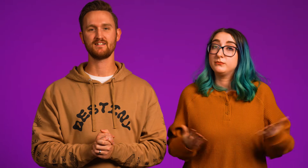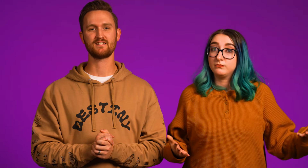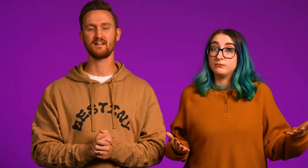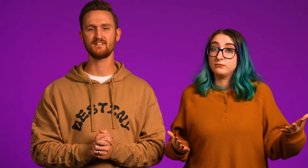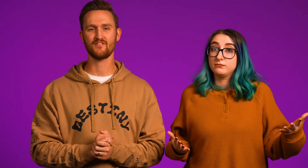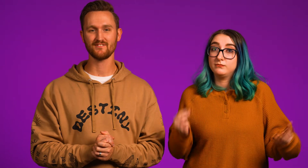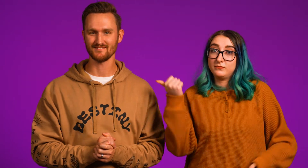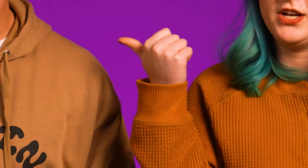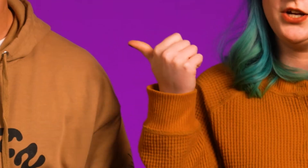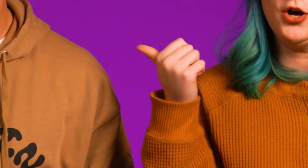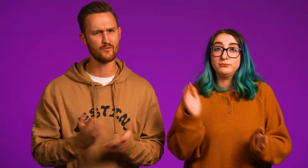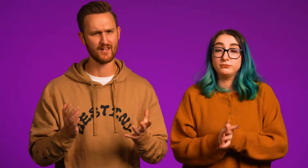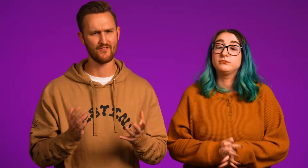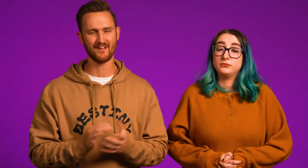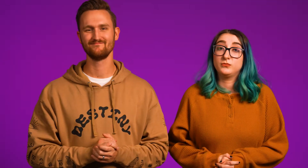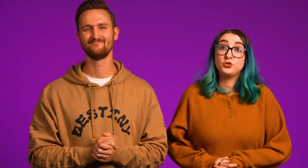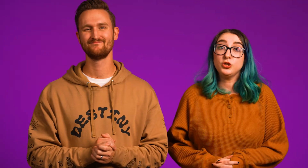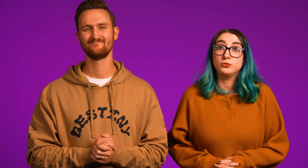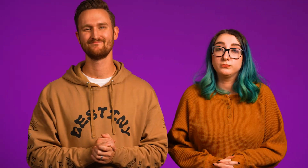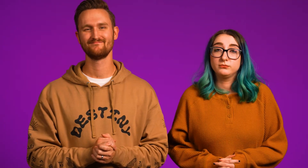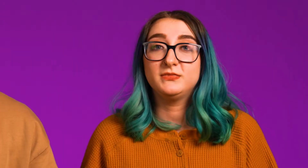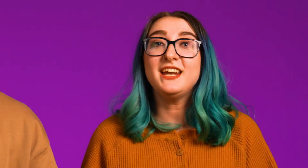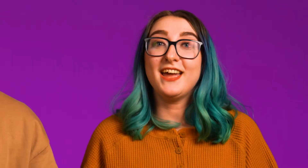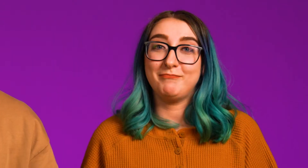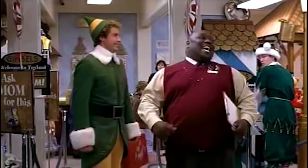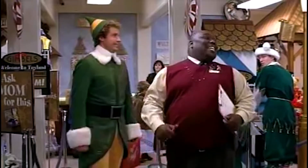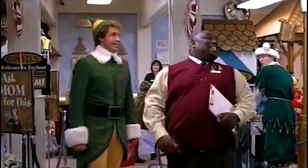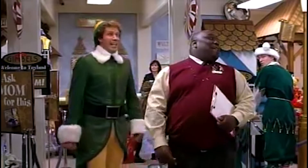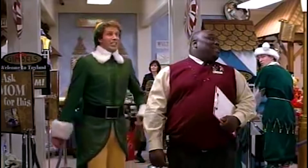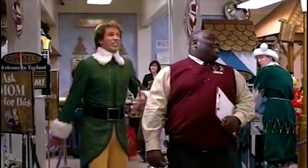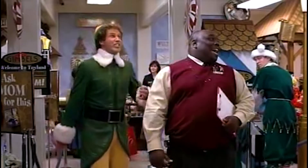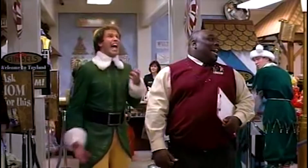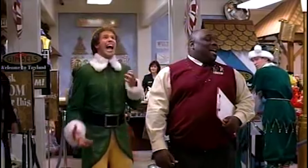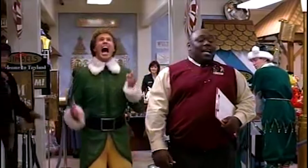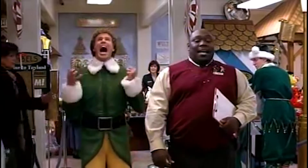send it to 97,000. There you go. We would love that. True. 10 a.m. Santa's coming to town. Santa!